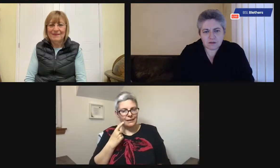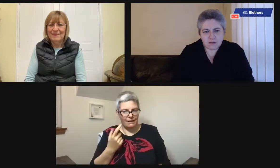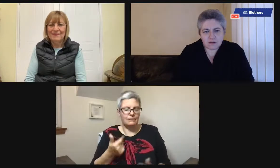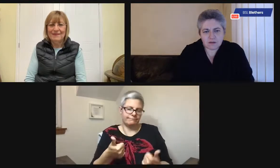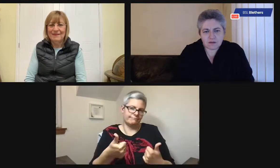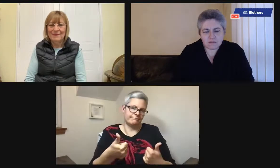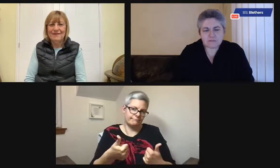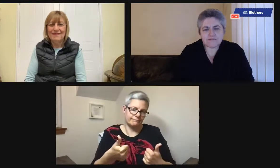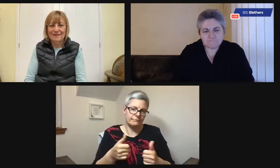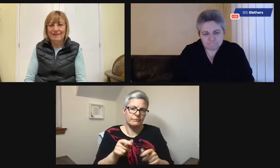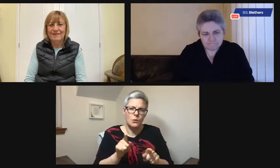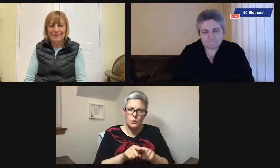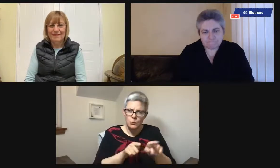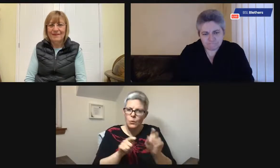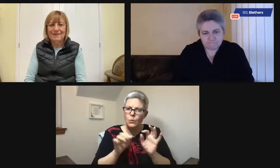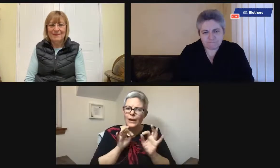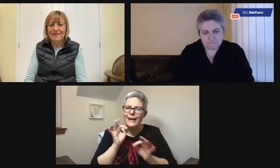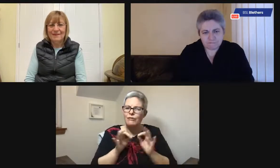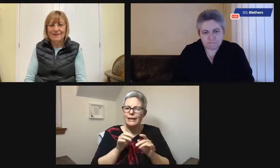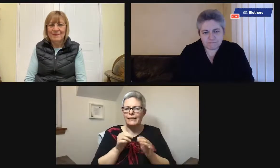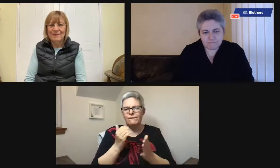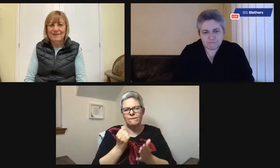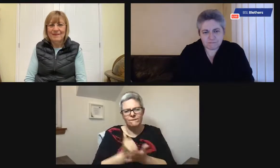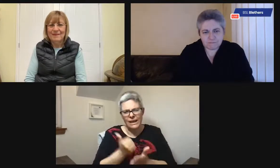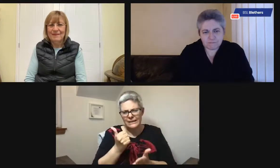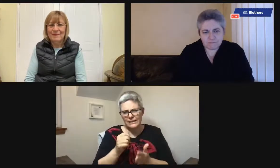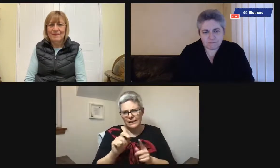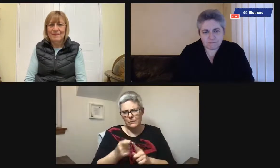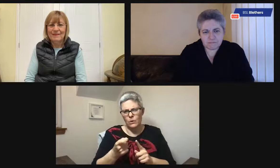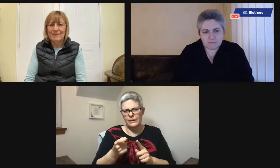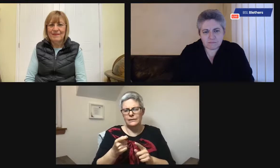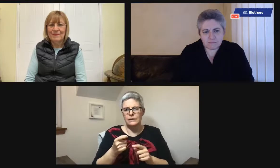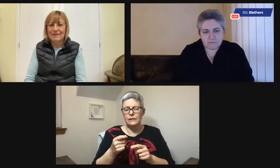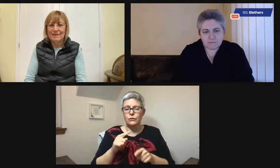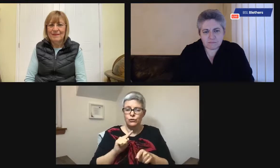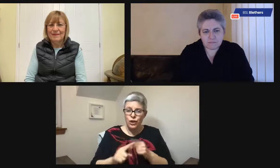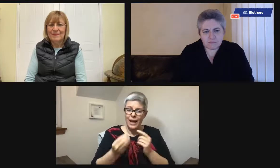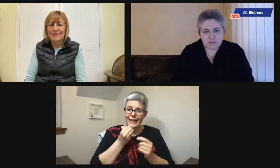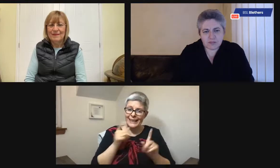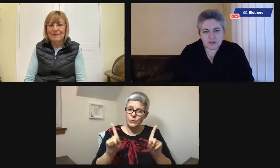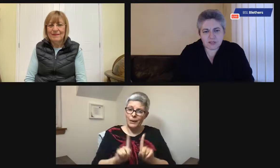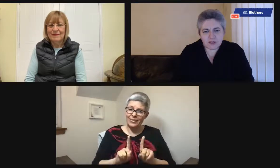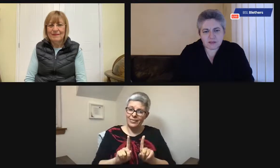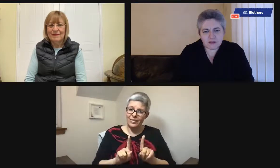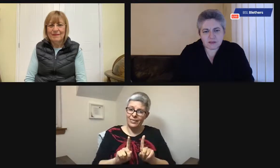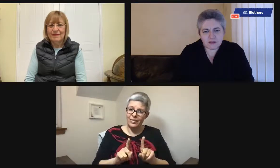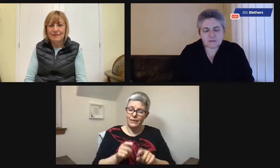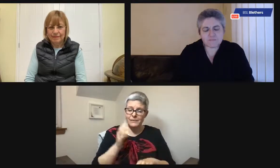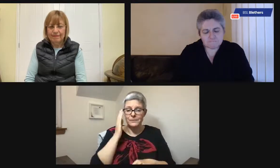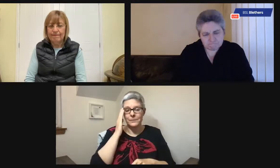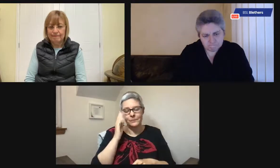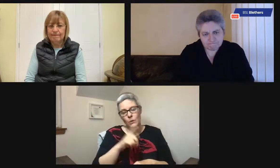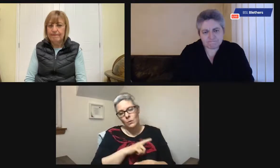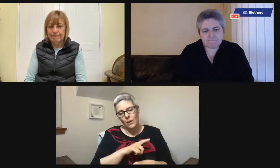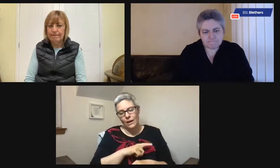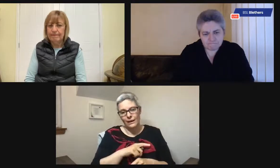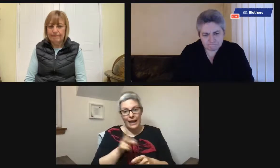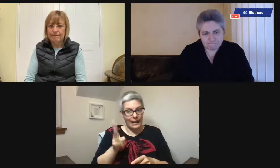So contrast can really help you recognise those things more easily. And Carolyn has a fantastic point about